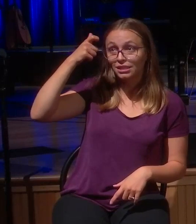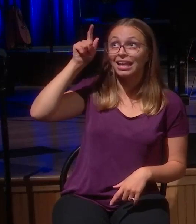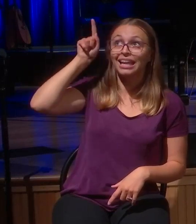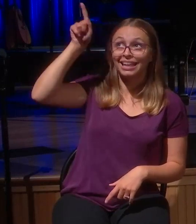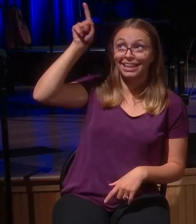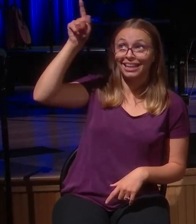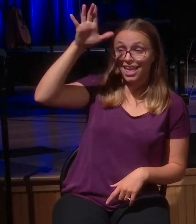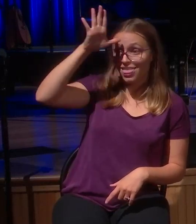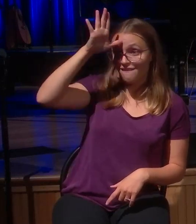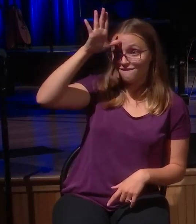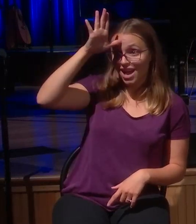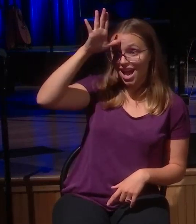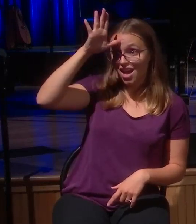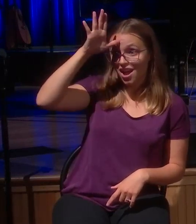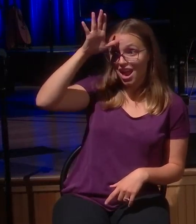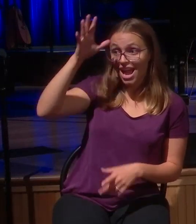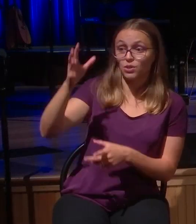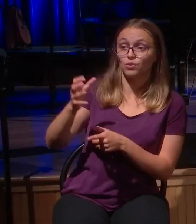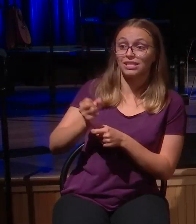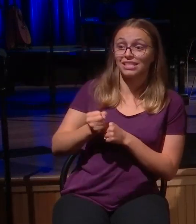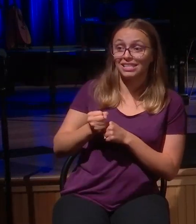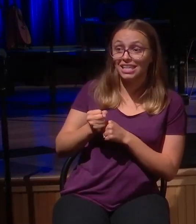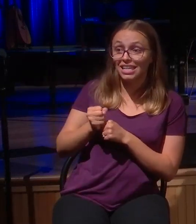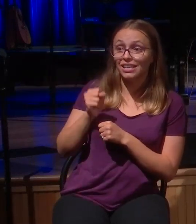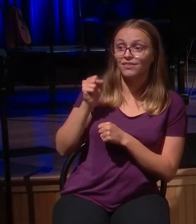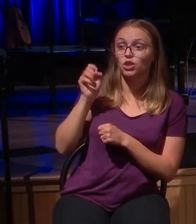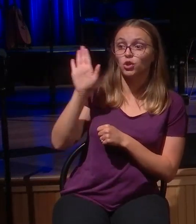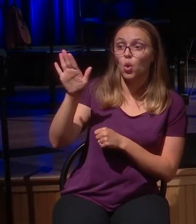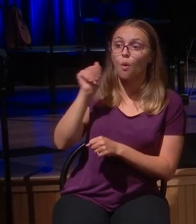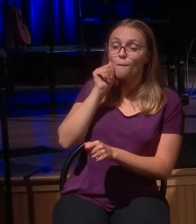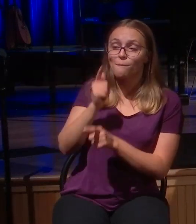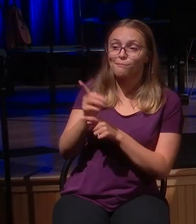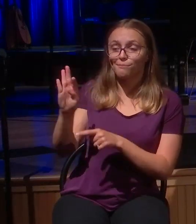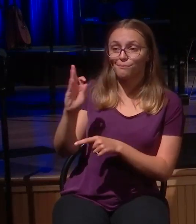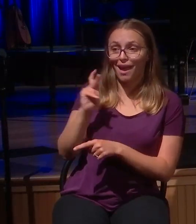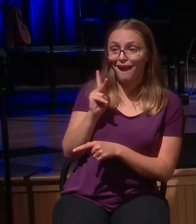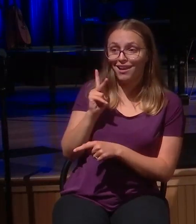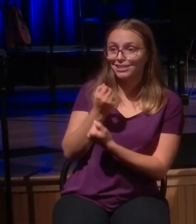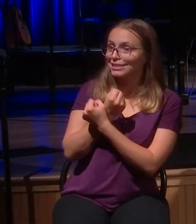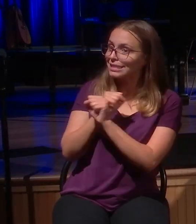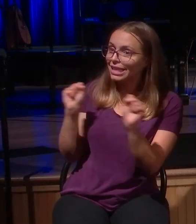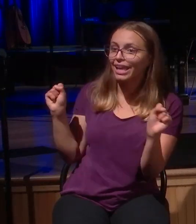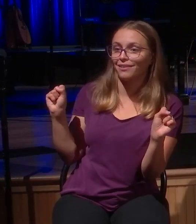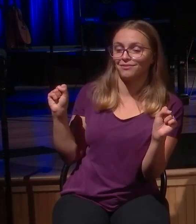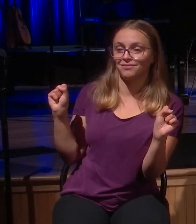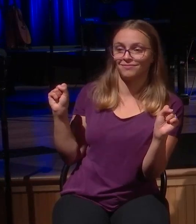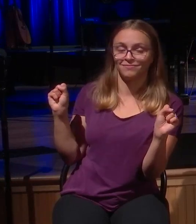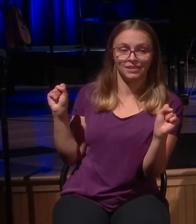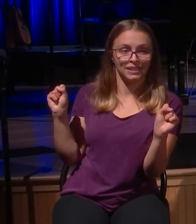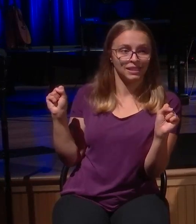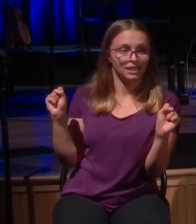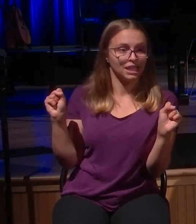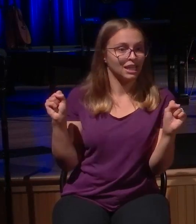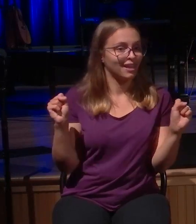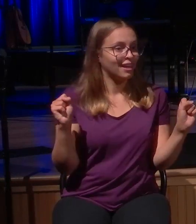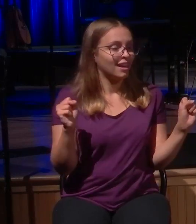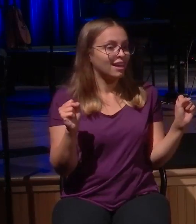Received him back safe and sound. There it is. He's